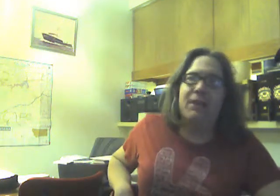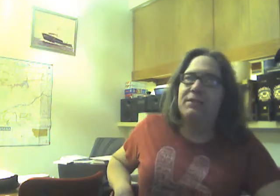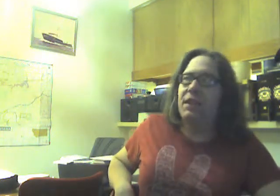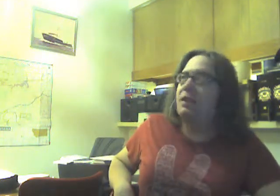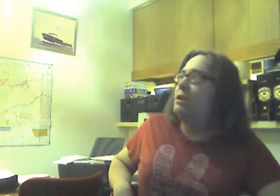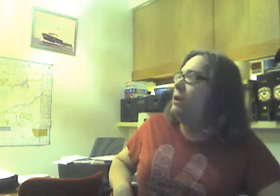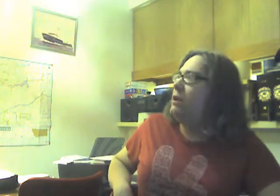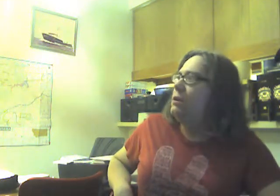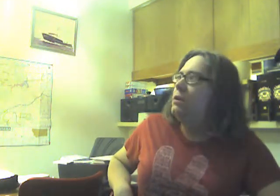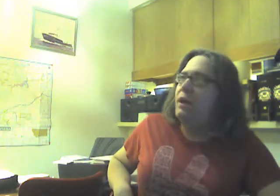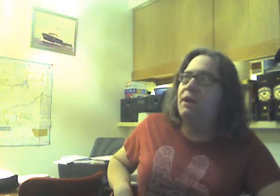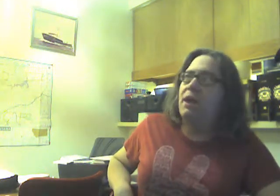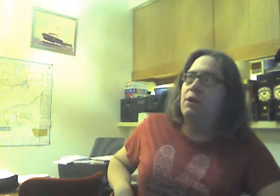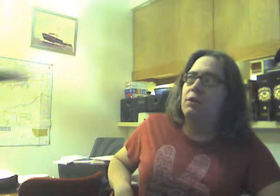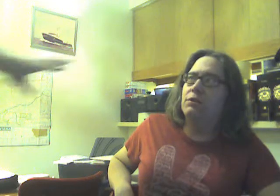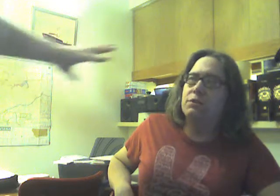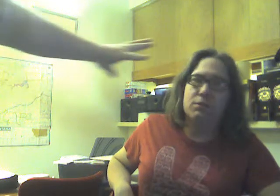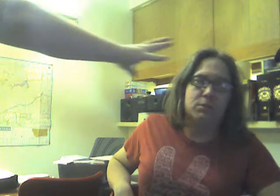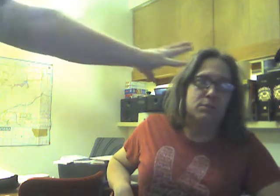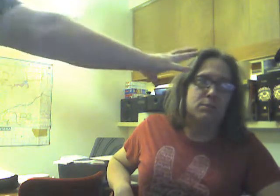identity and errands.